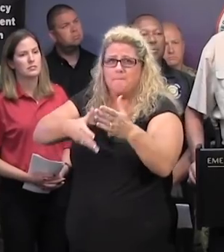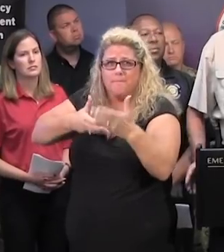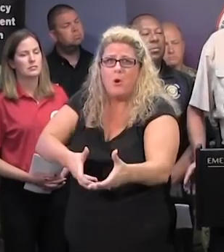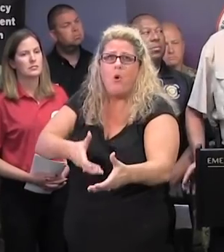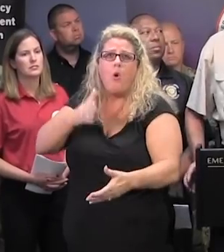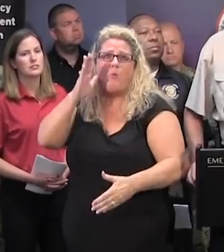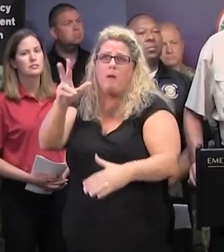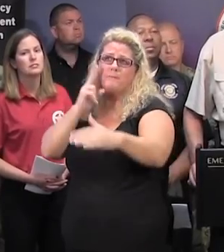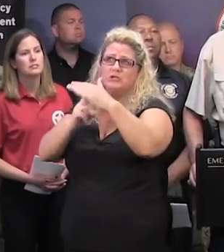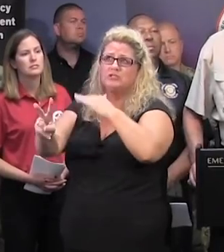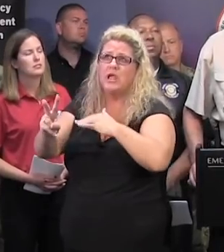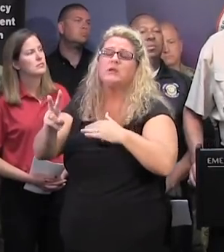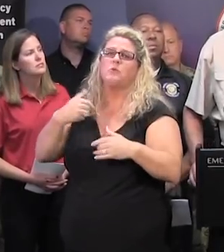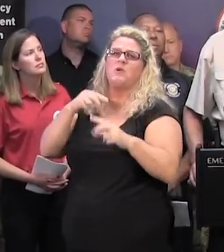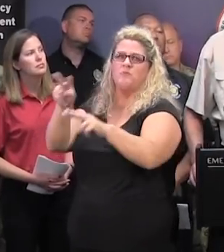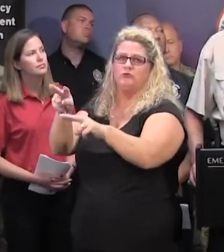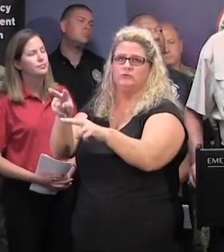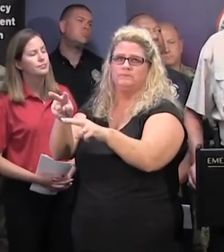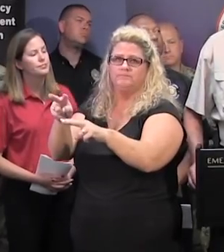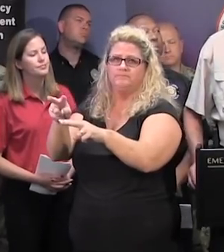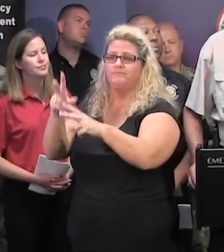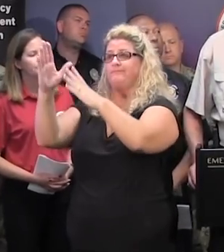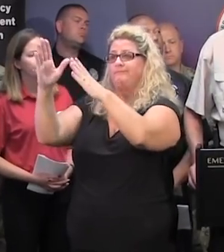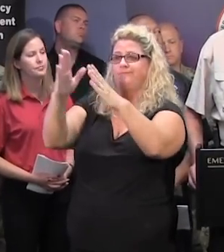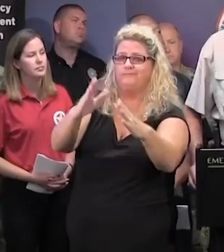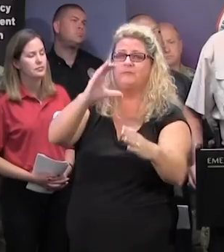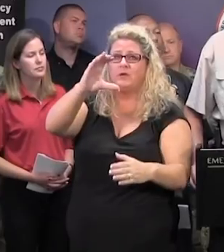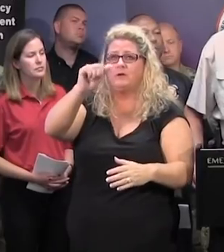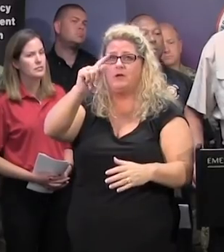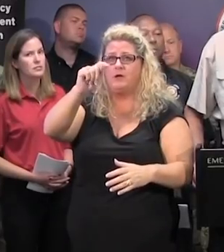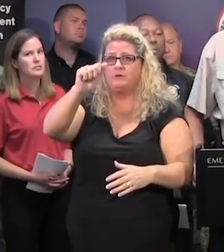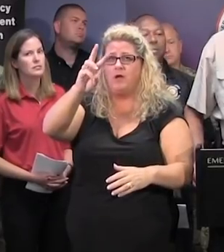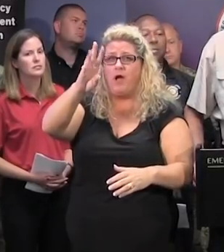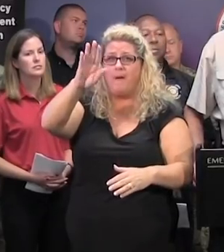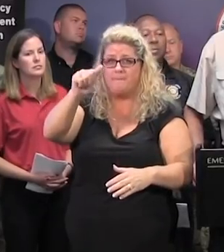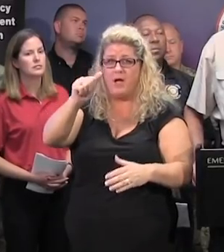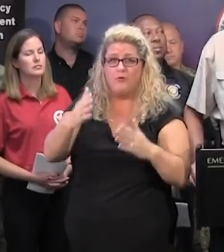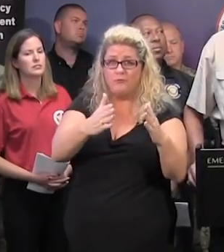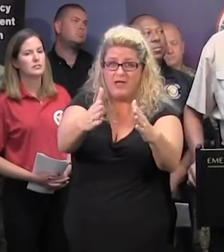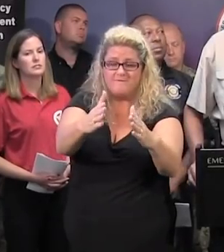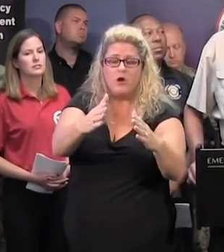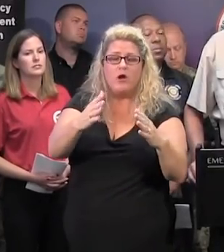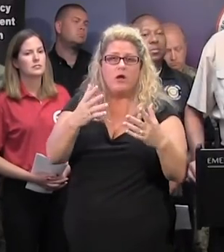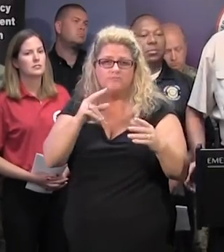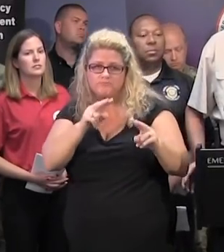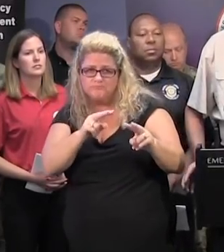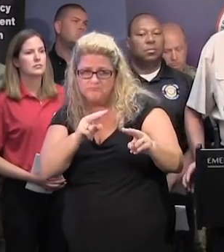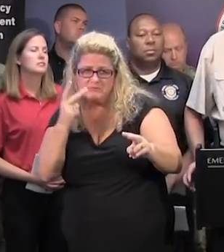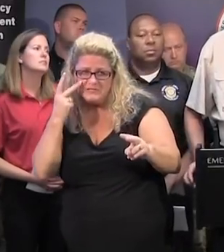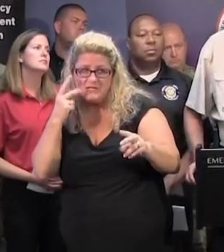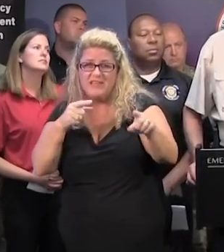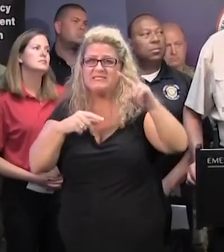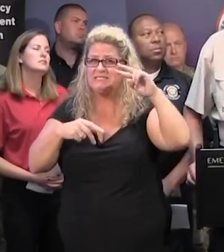So that's our top priority. We've moved down to the Catawba River Basin, anticipating the area that may have the second